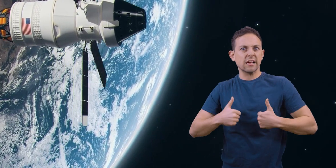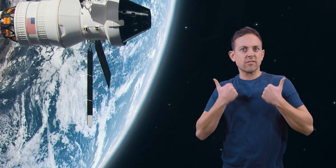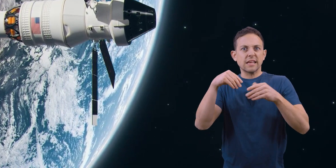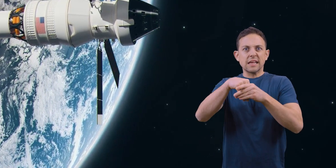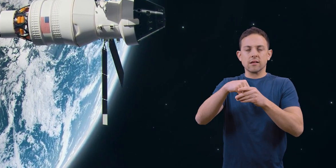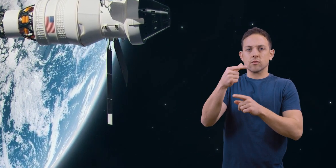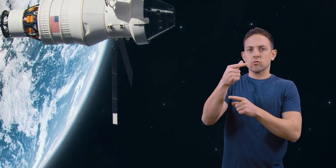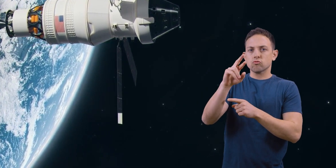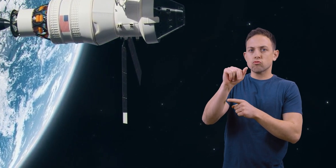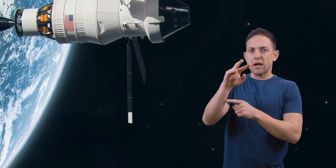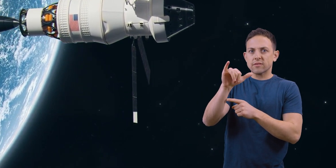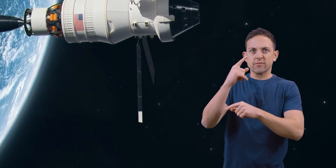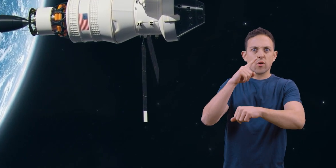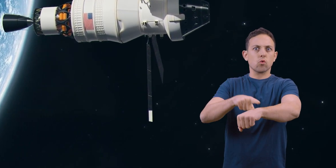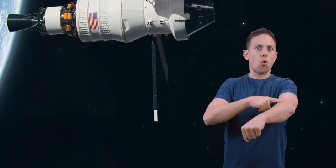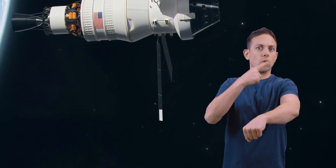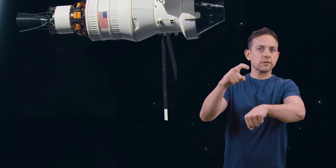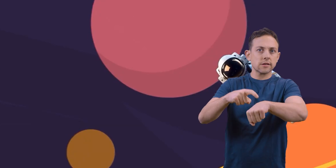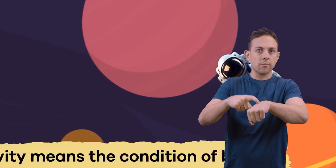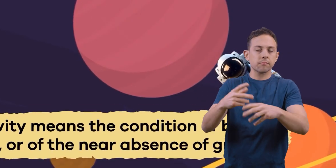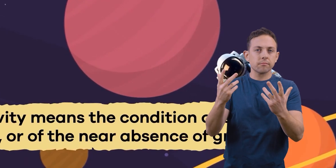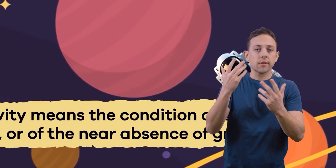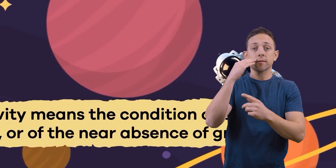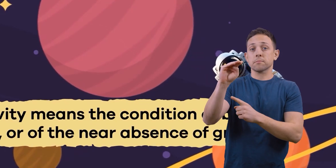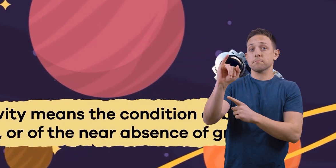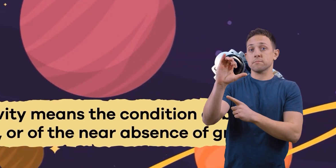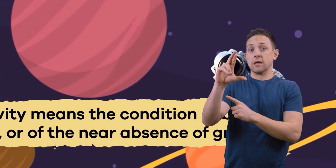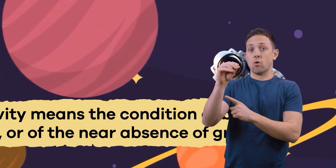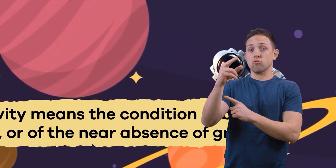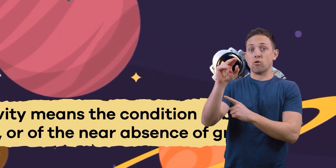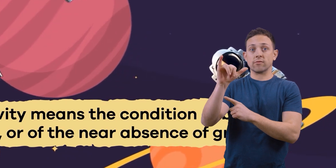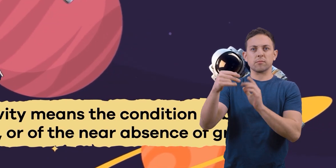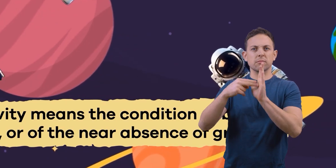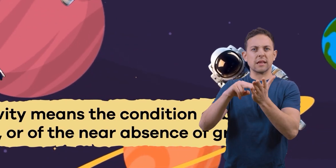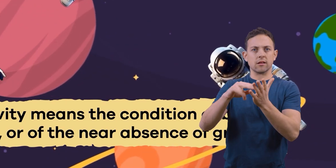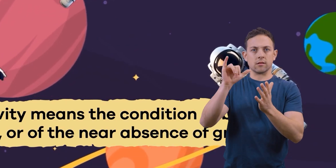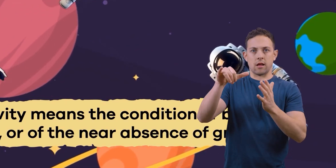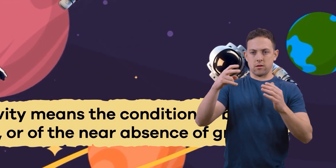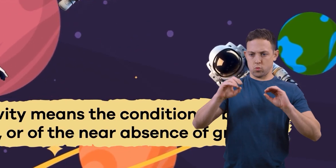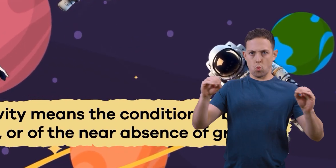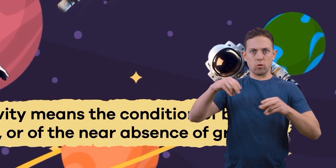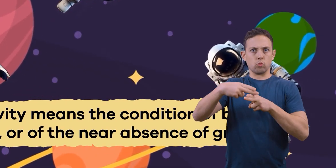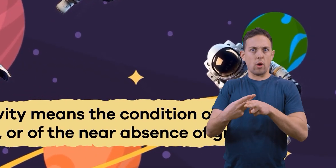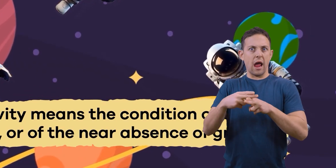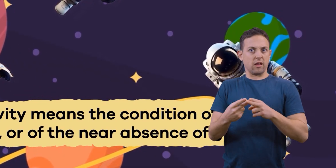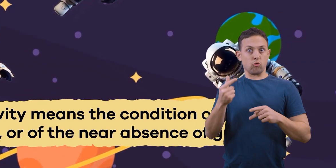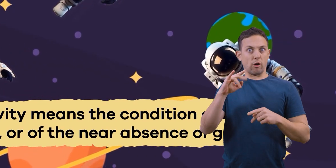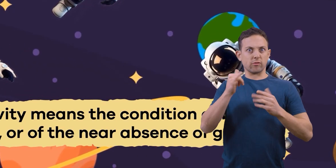microgravity over long periods of time. Microgravity means the condition of being weightless or of the near absence of